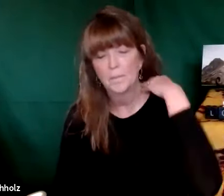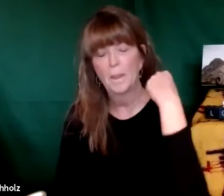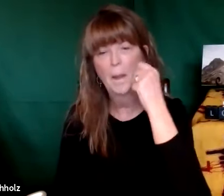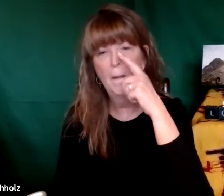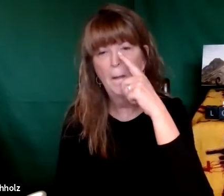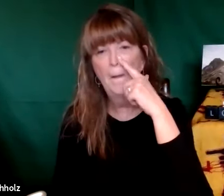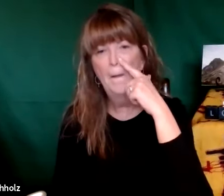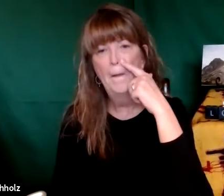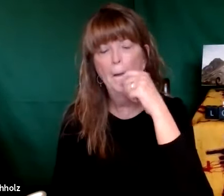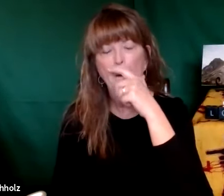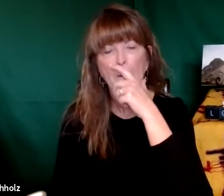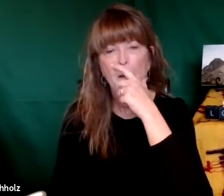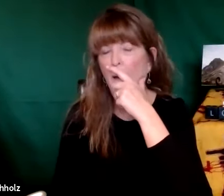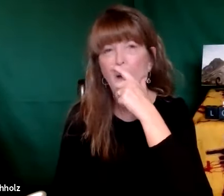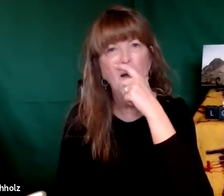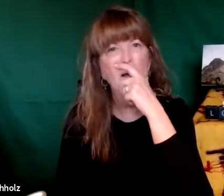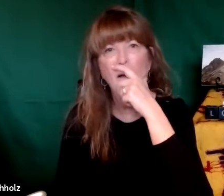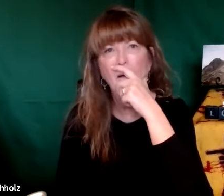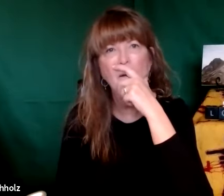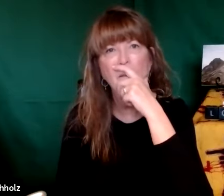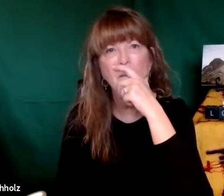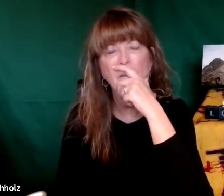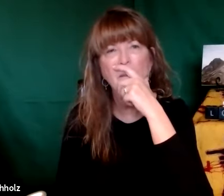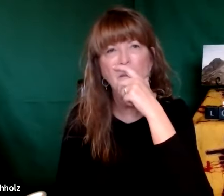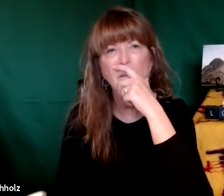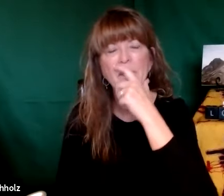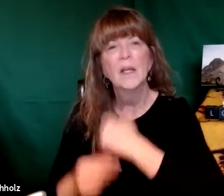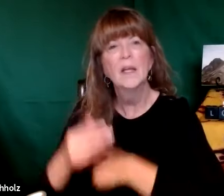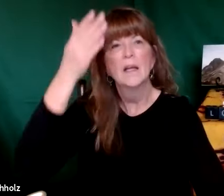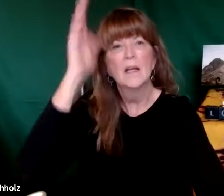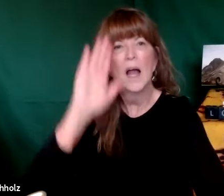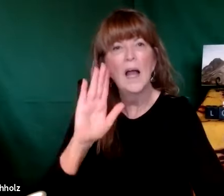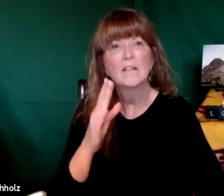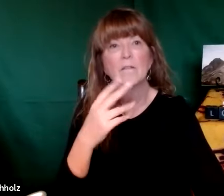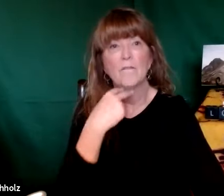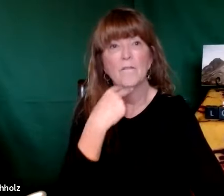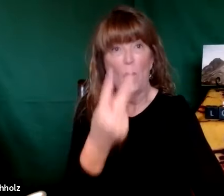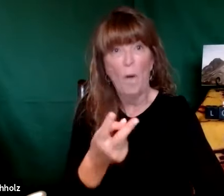you know all of us not just adam and eve tend to get captivated by those voices we all do